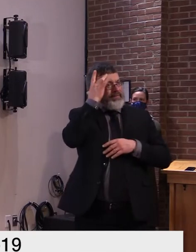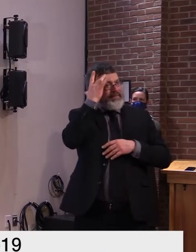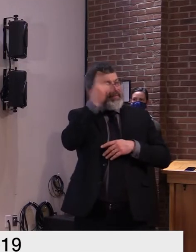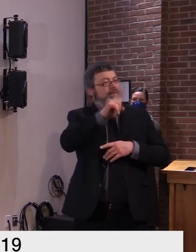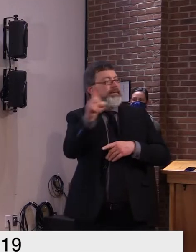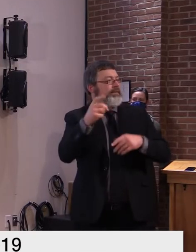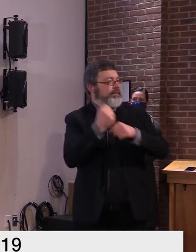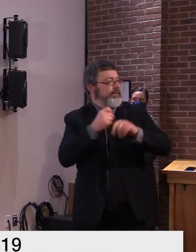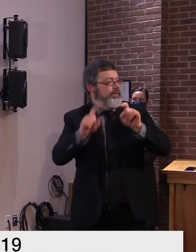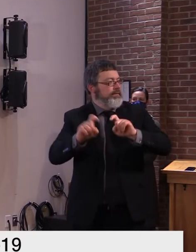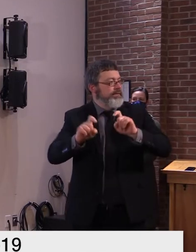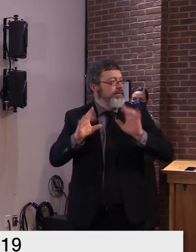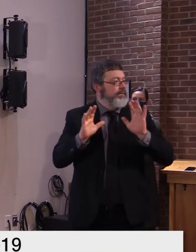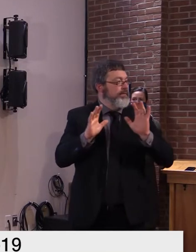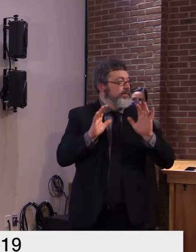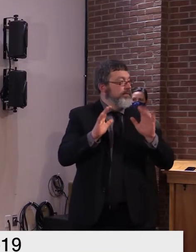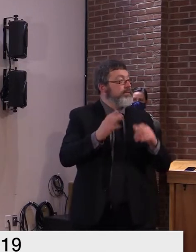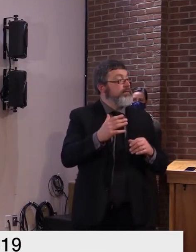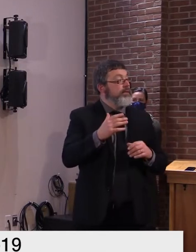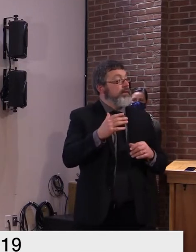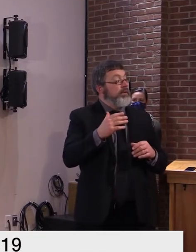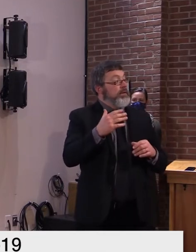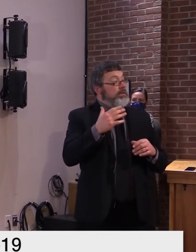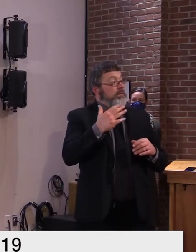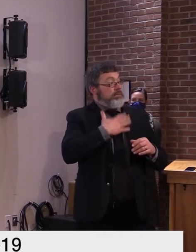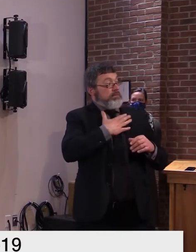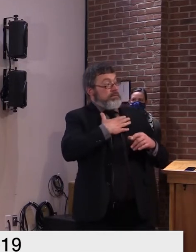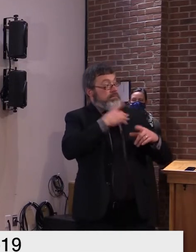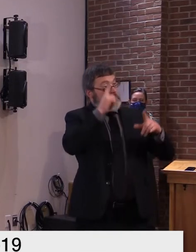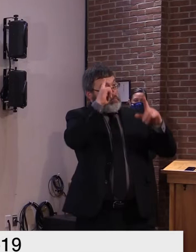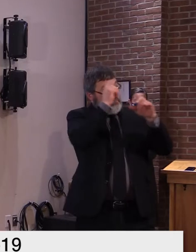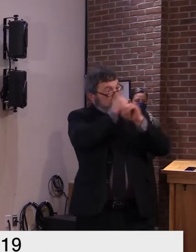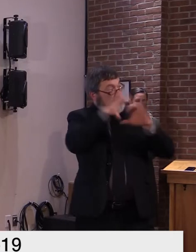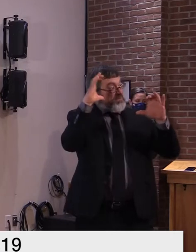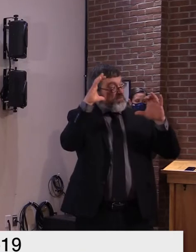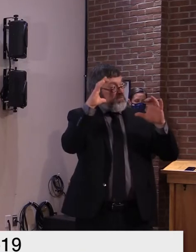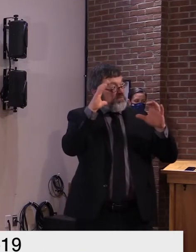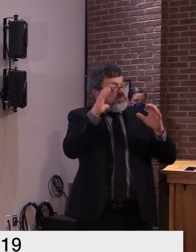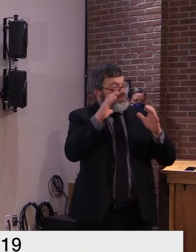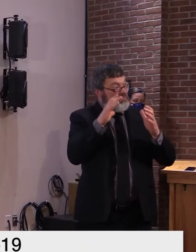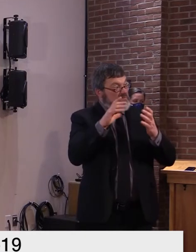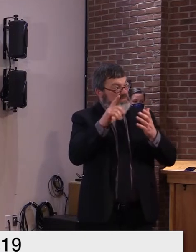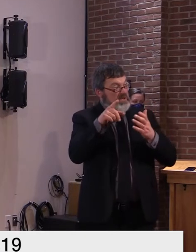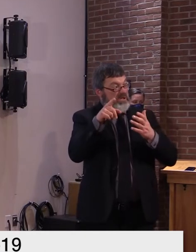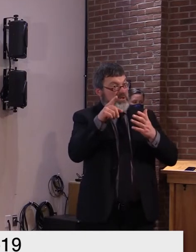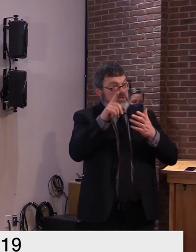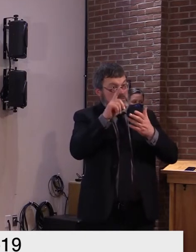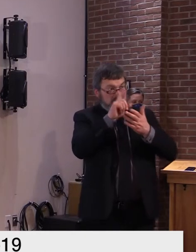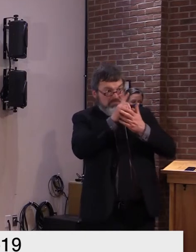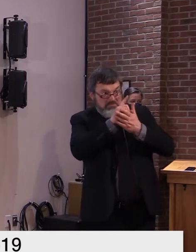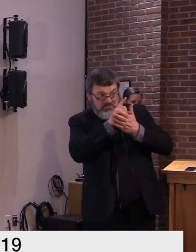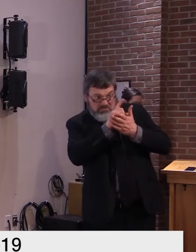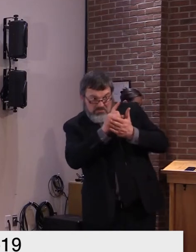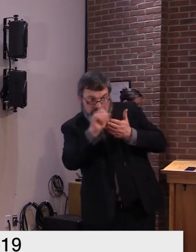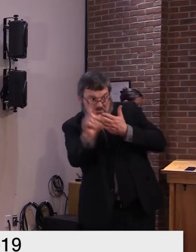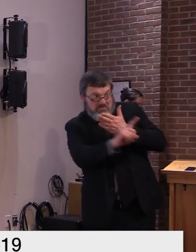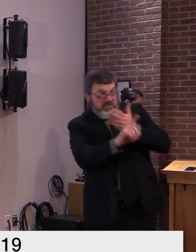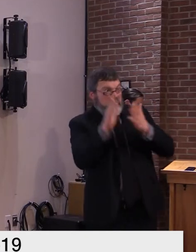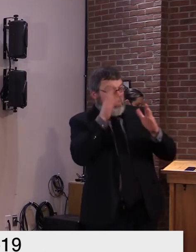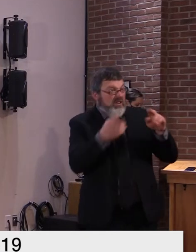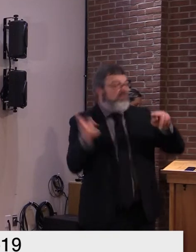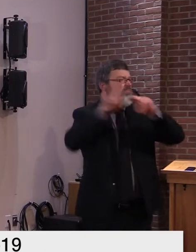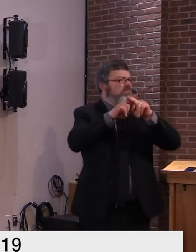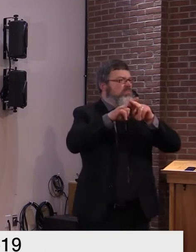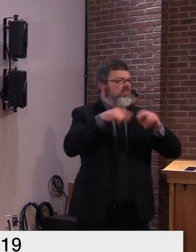this point in time just to bring you up to date you heard from the secretary